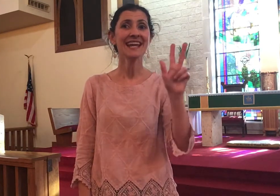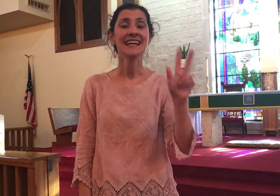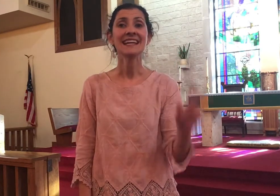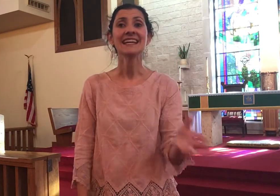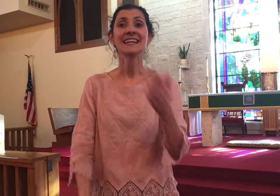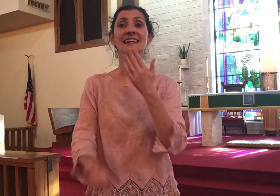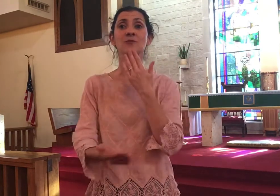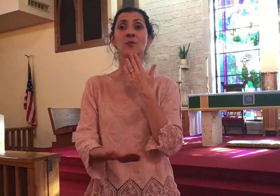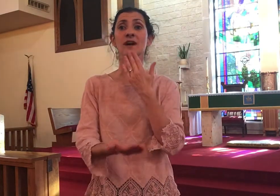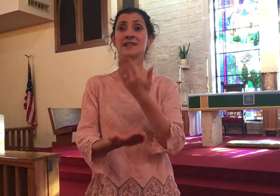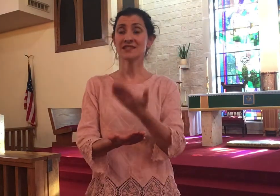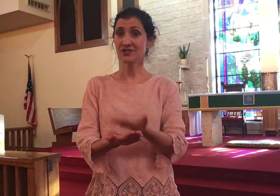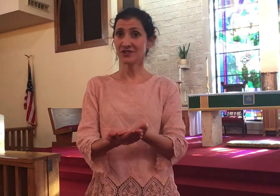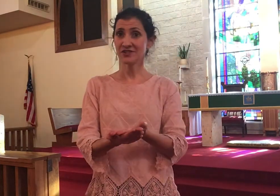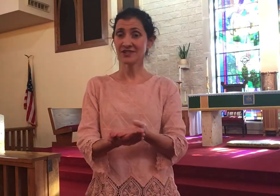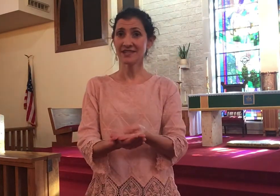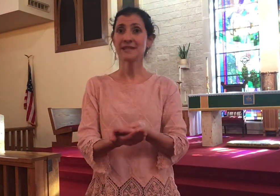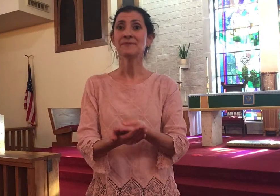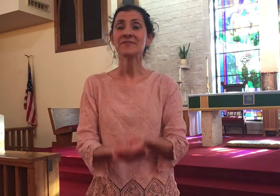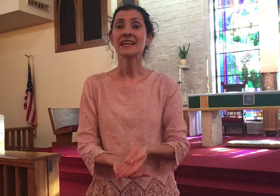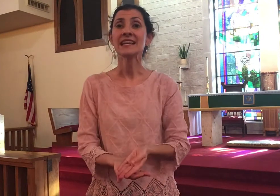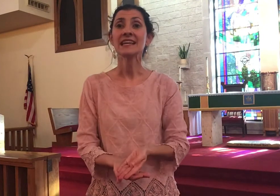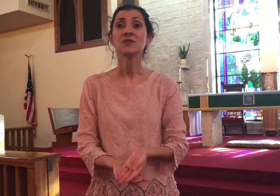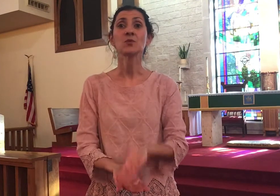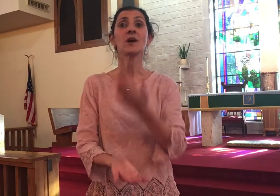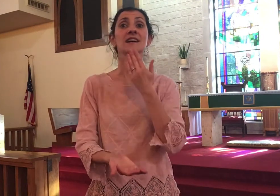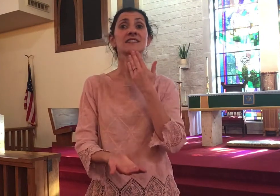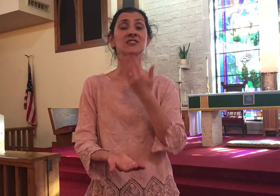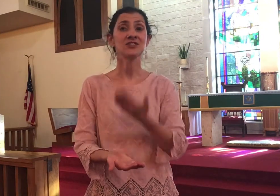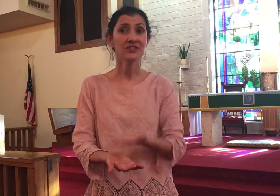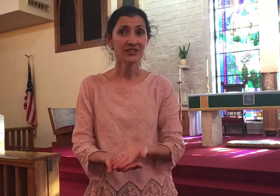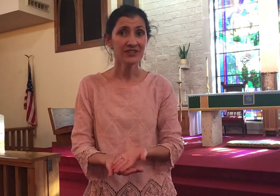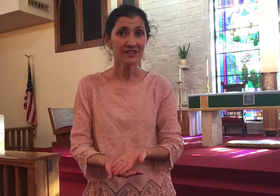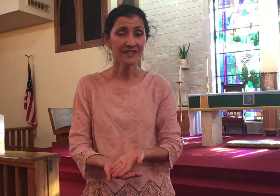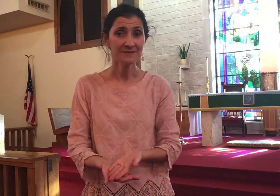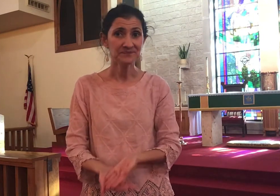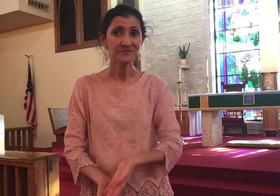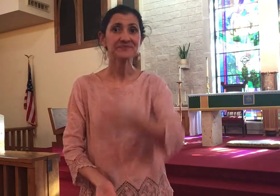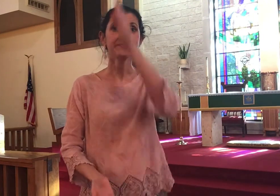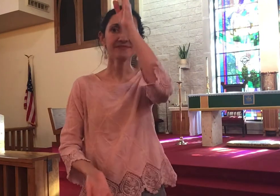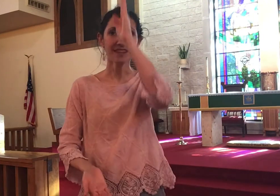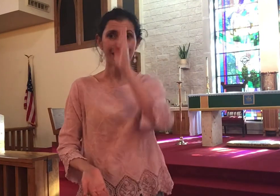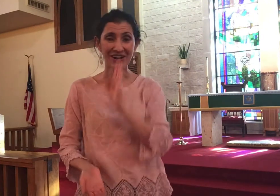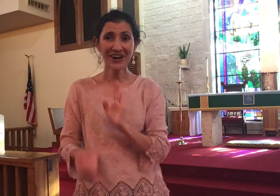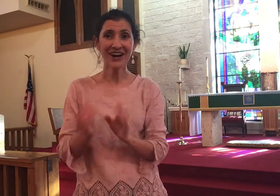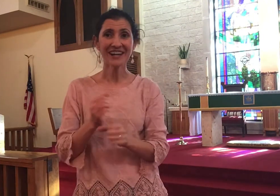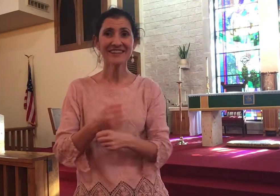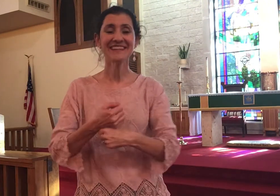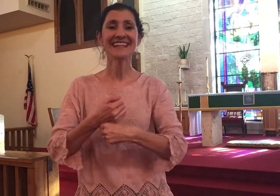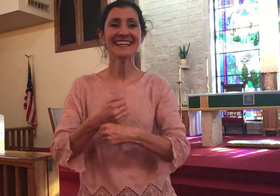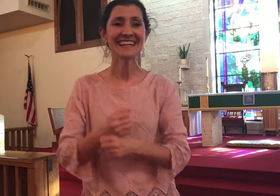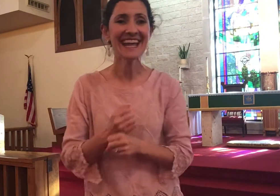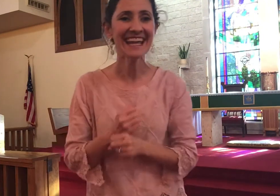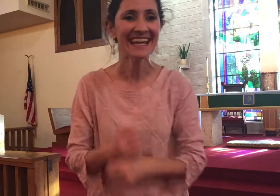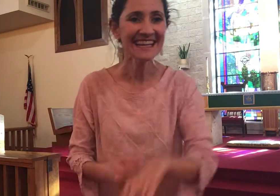it was good it was good God created